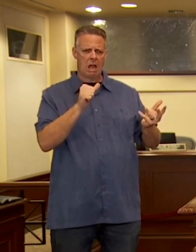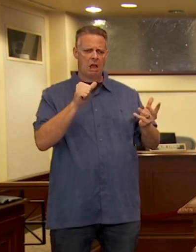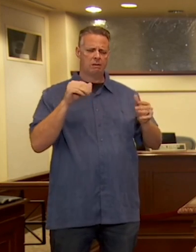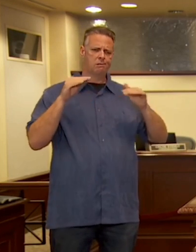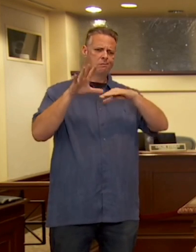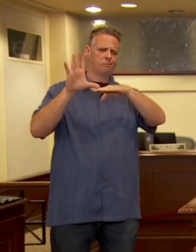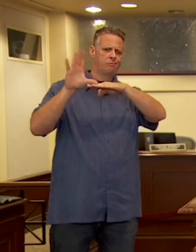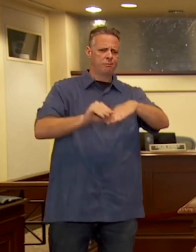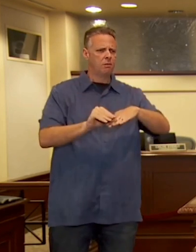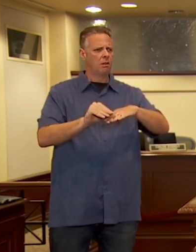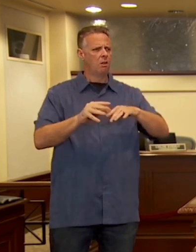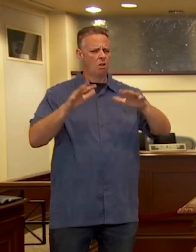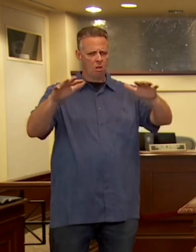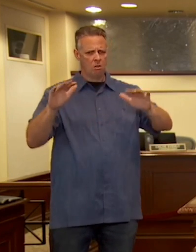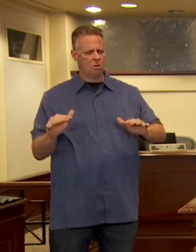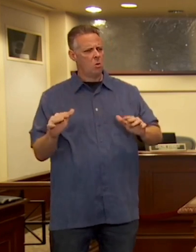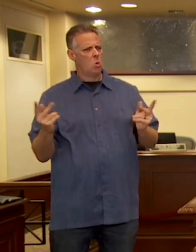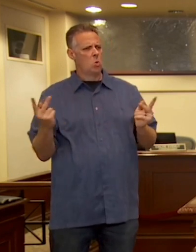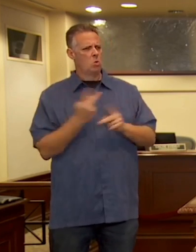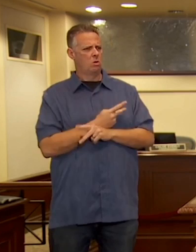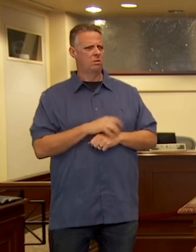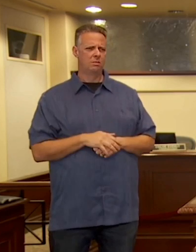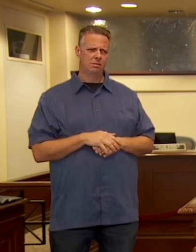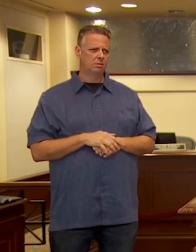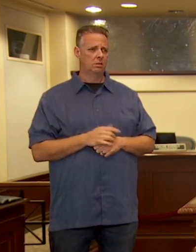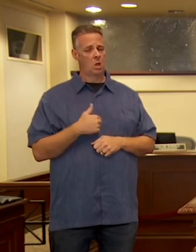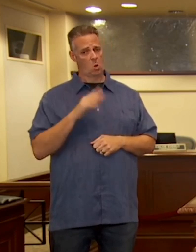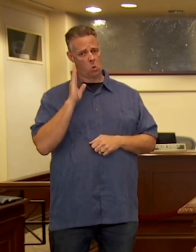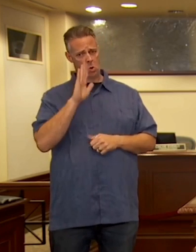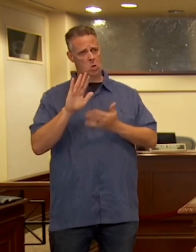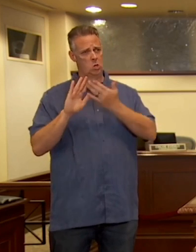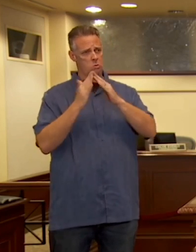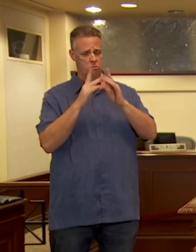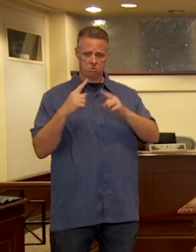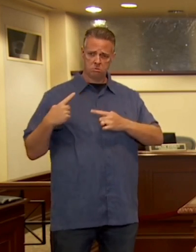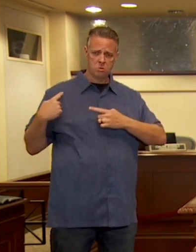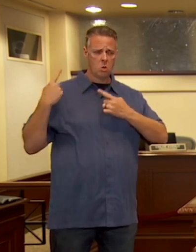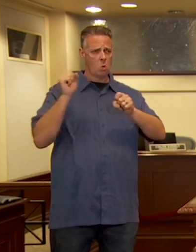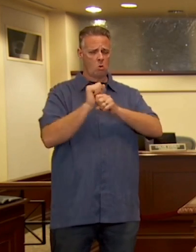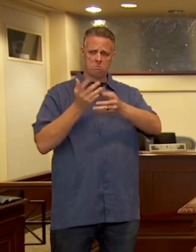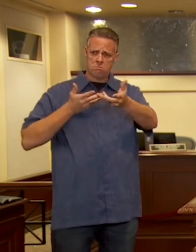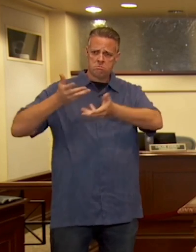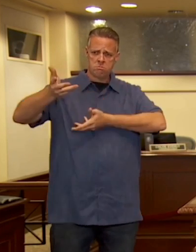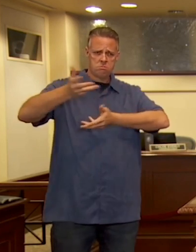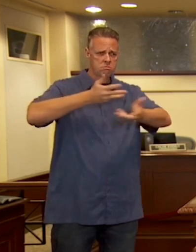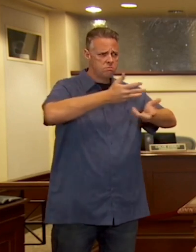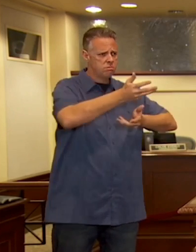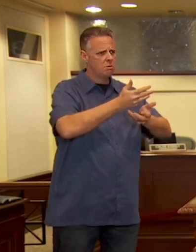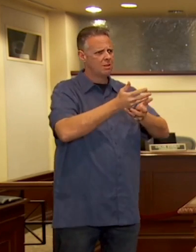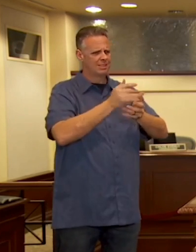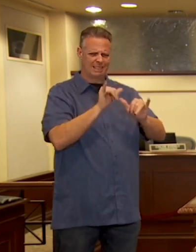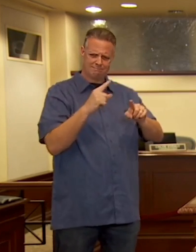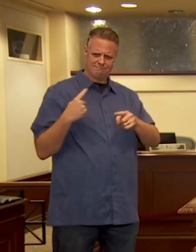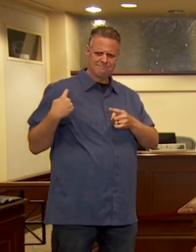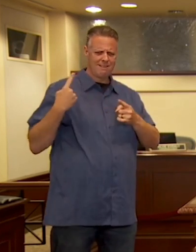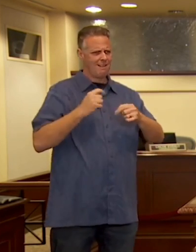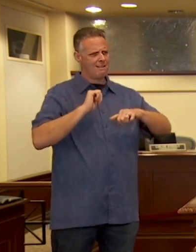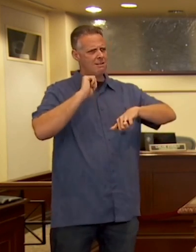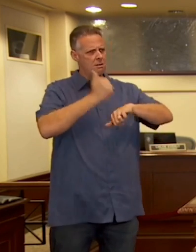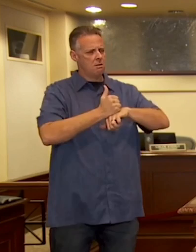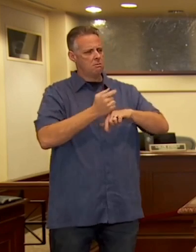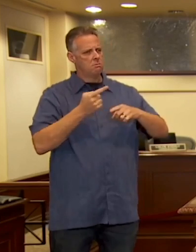there calling Trump an existential threat, calling Trump and his supporters, evil racists, you know, to incite their followers to go out there and continue